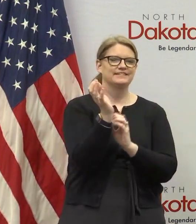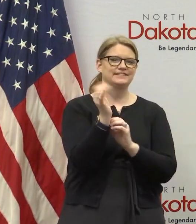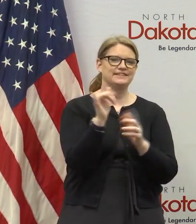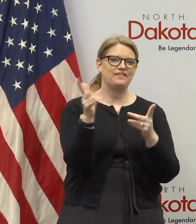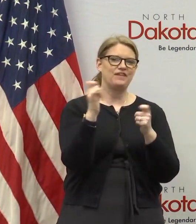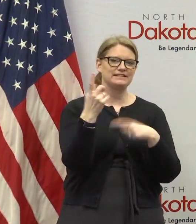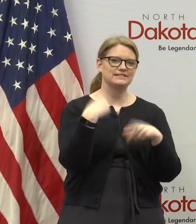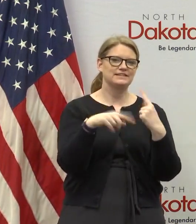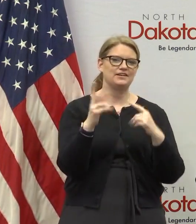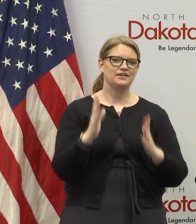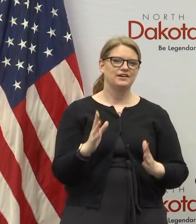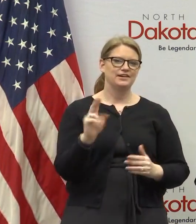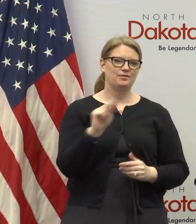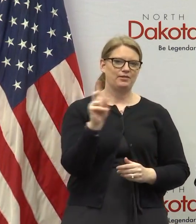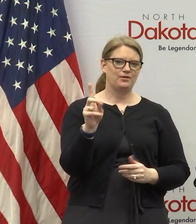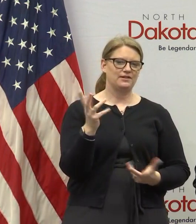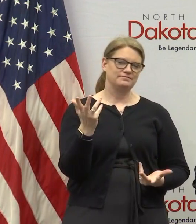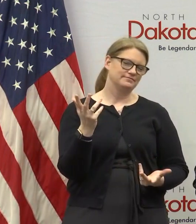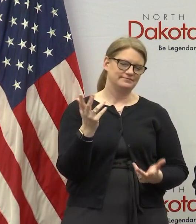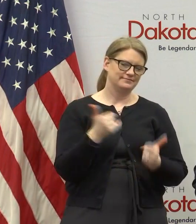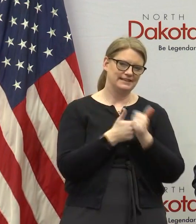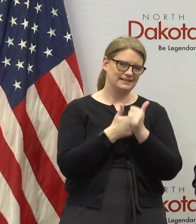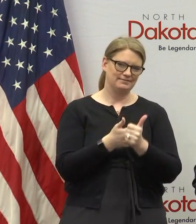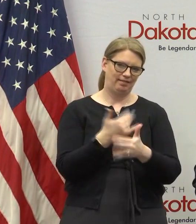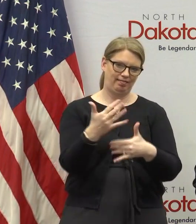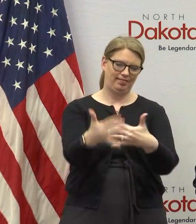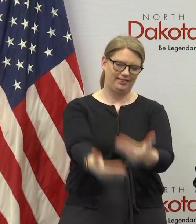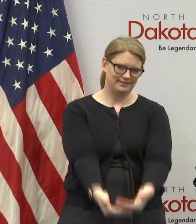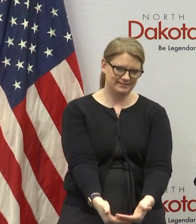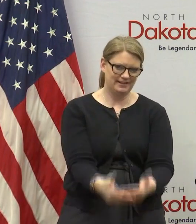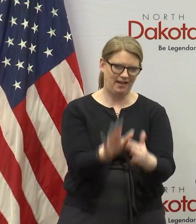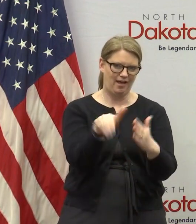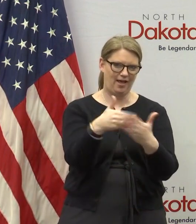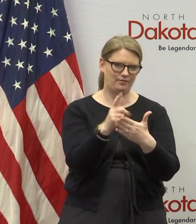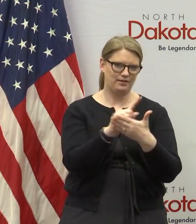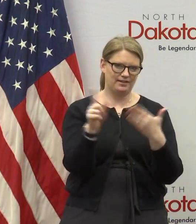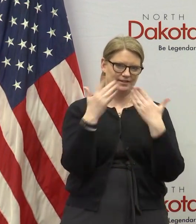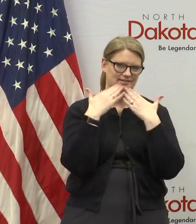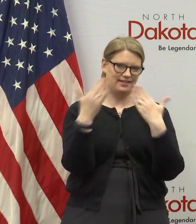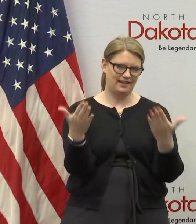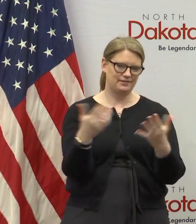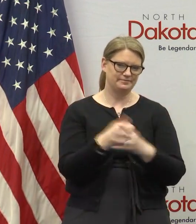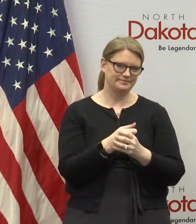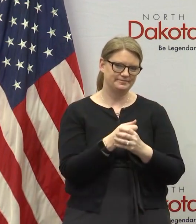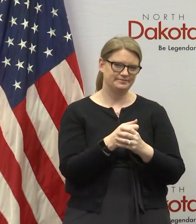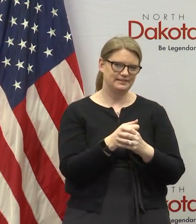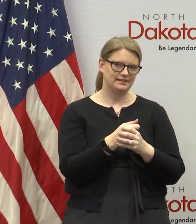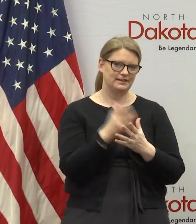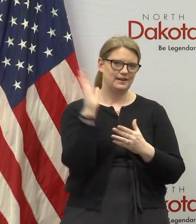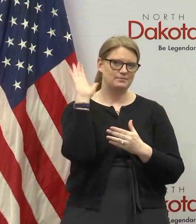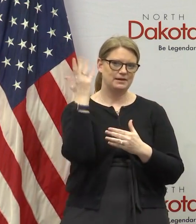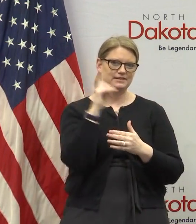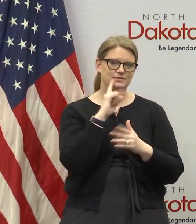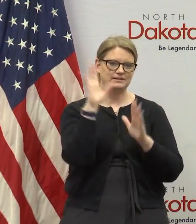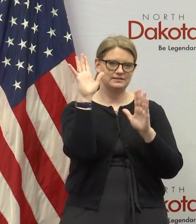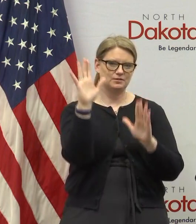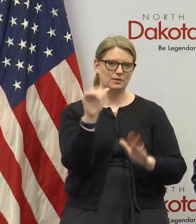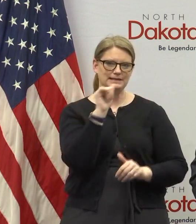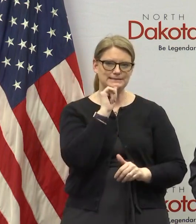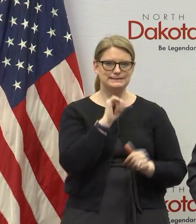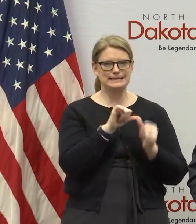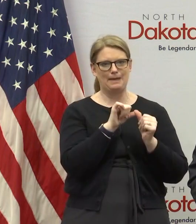fastest signer in north dakota i think she's been keeping up with me all week and i want to thank her for uh for doing that and apparently she's got great stamina